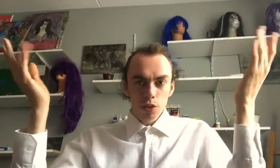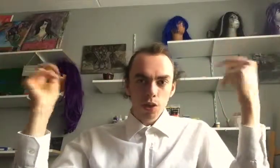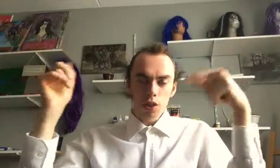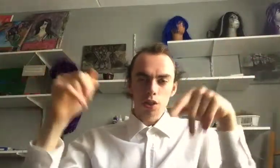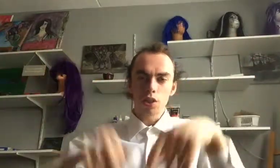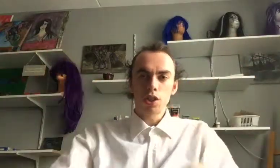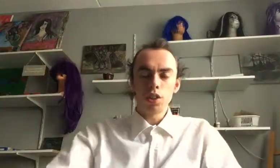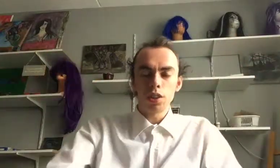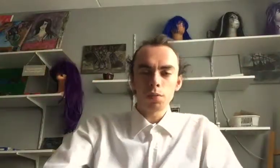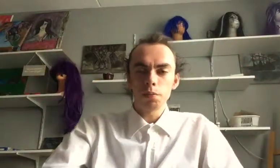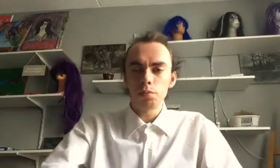two years.